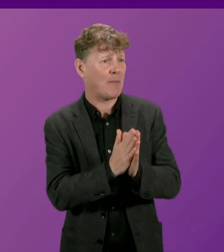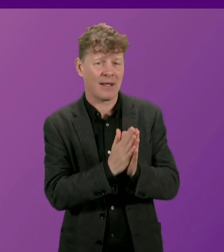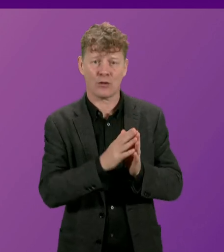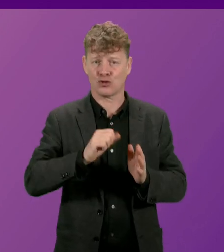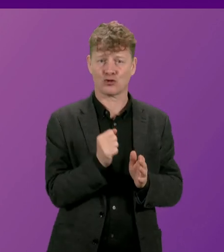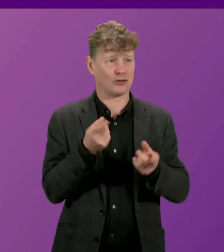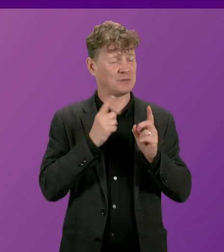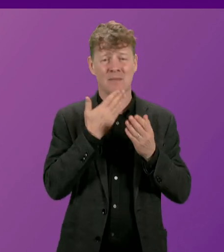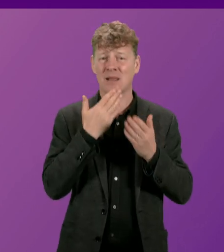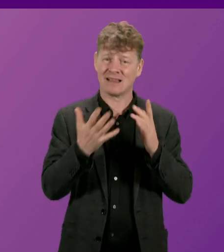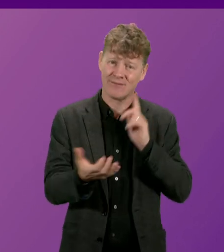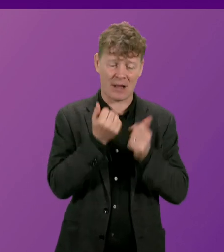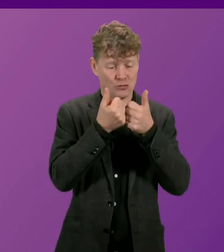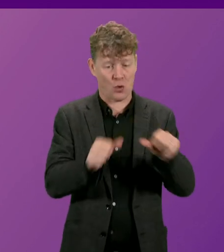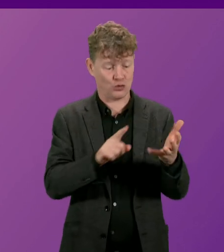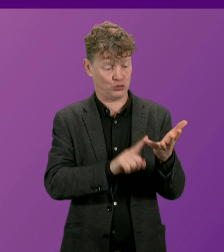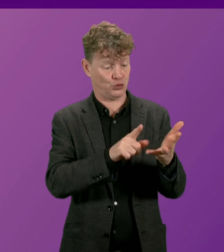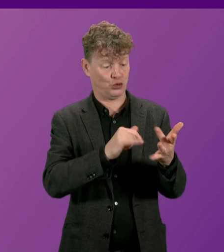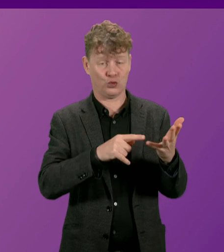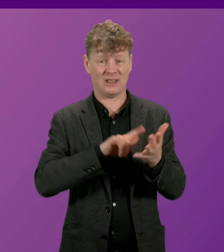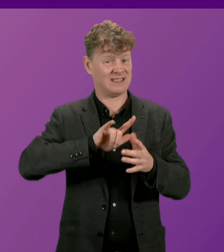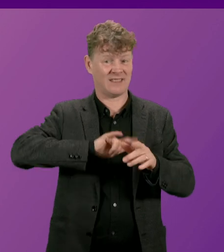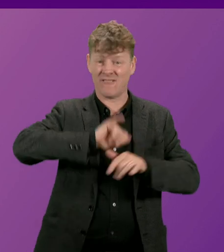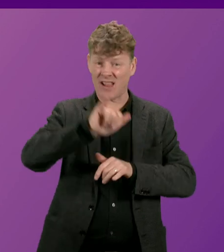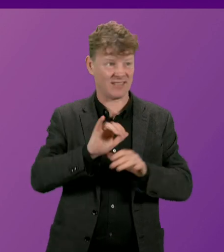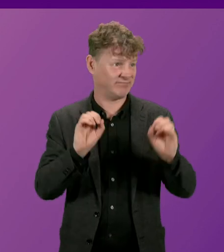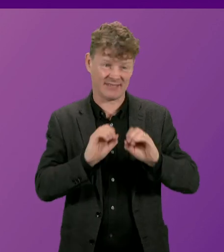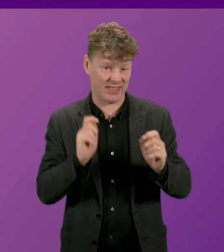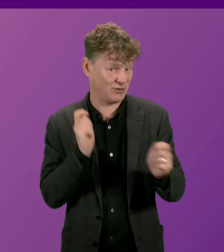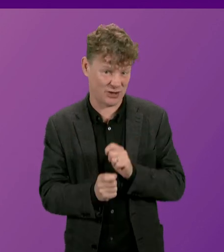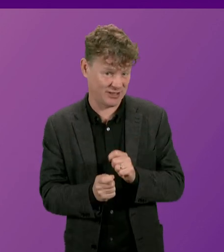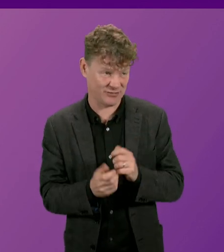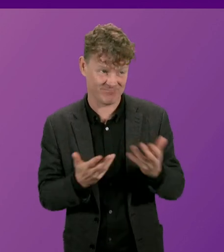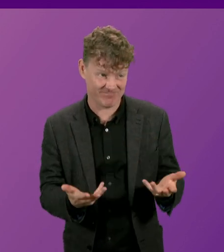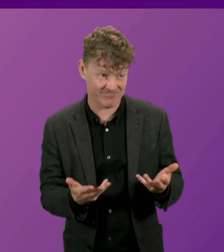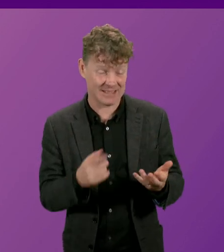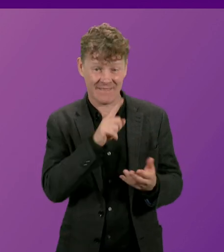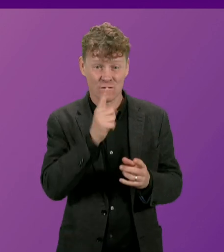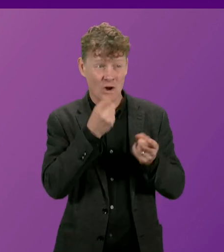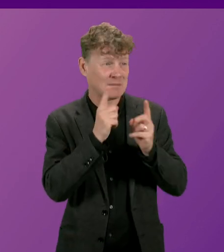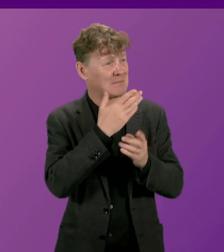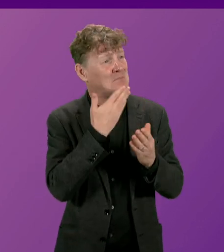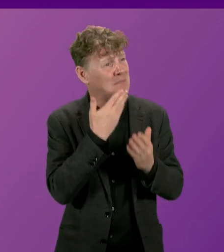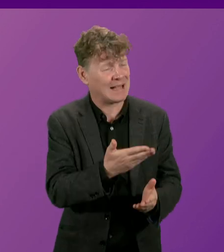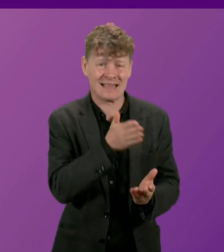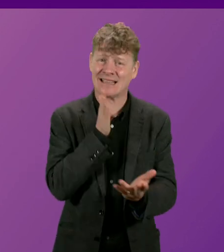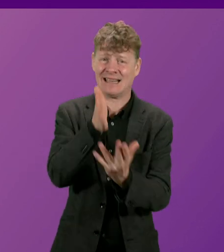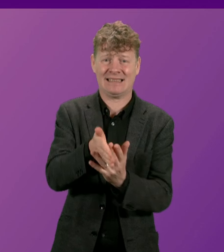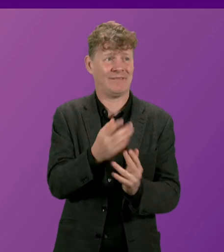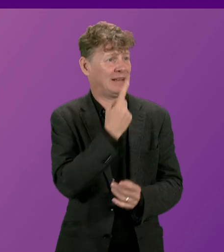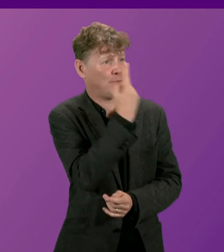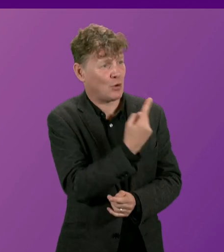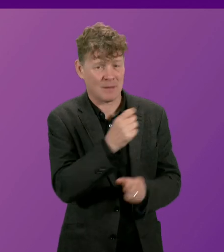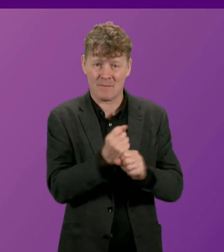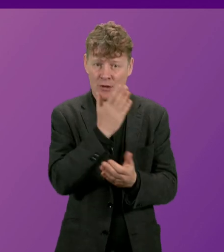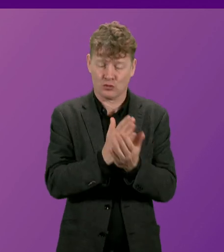to the US flight, but nothing has changed. Therefore, can I ask the First Minister to intervene personally to ensure the